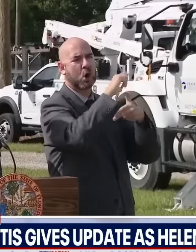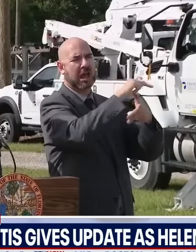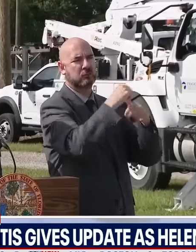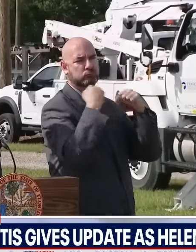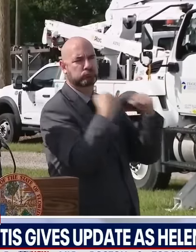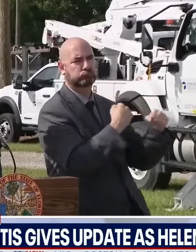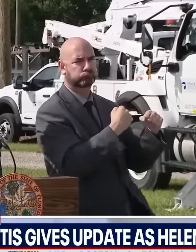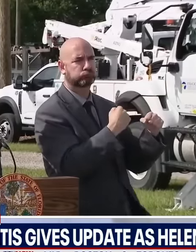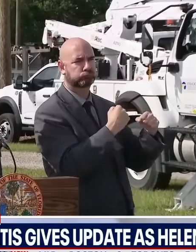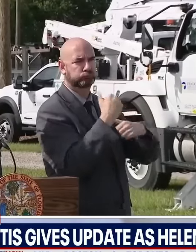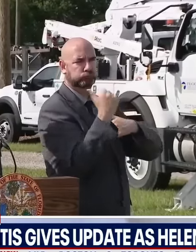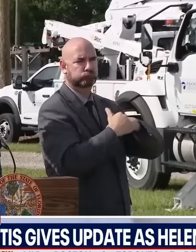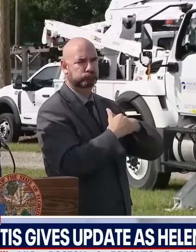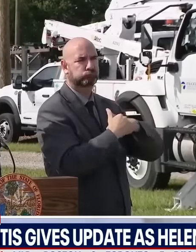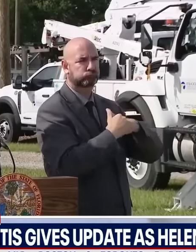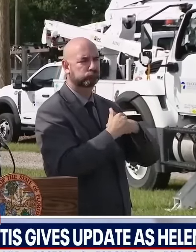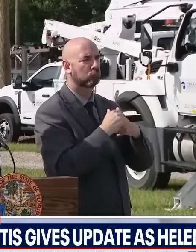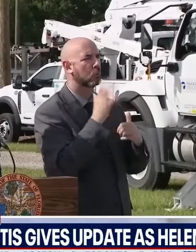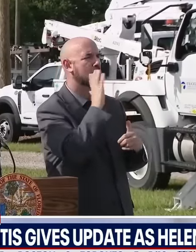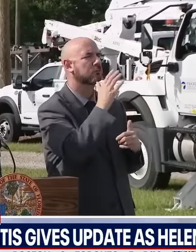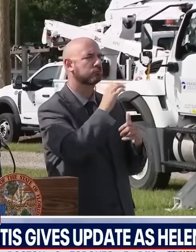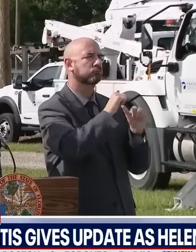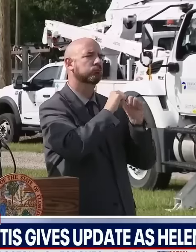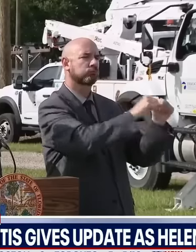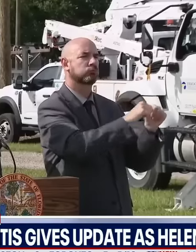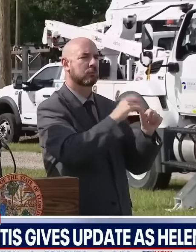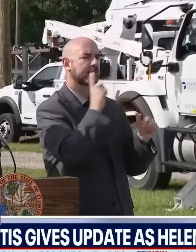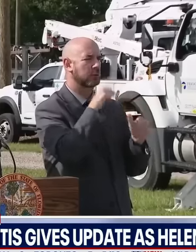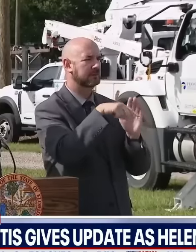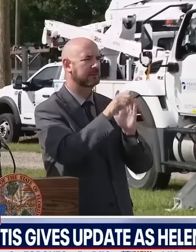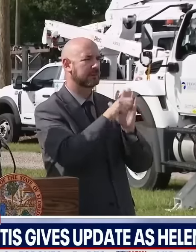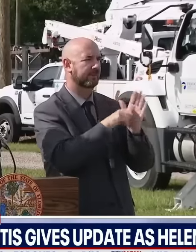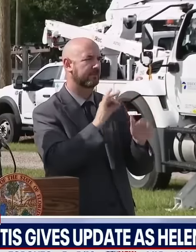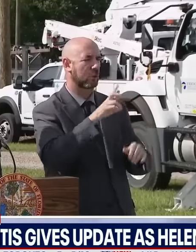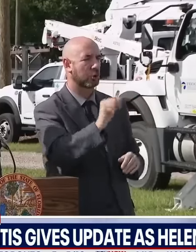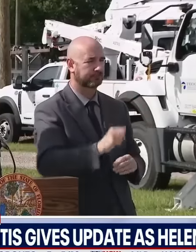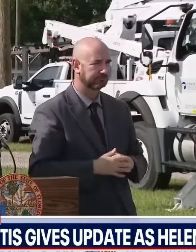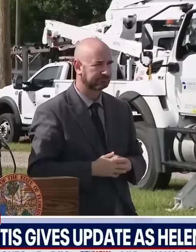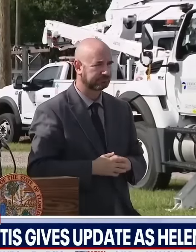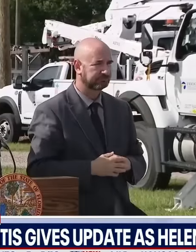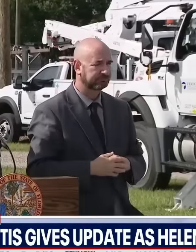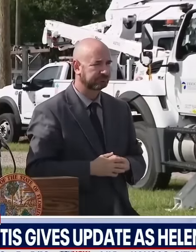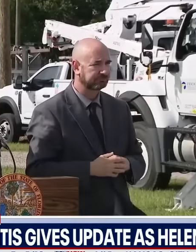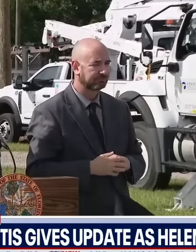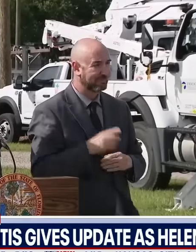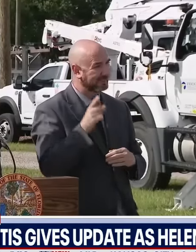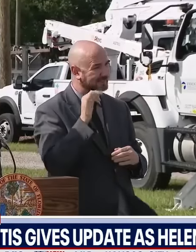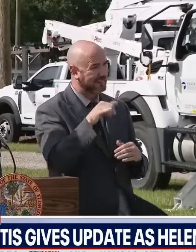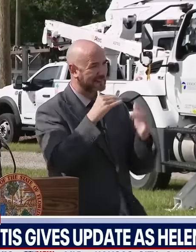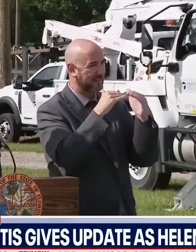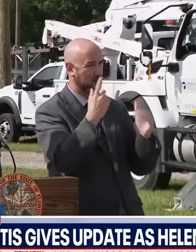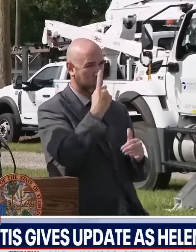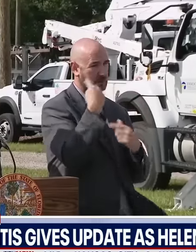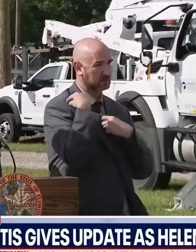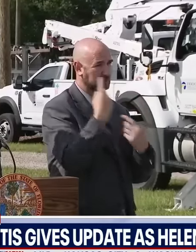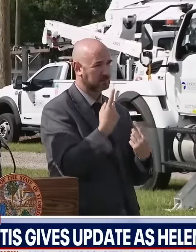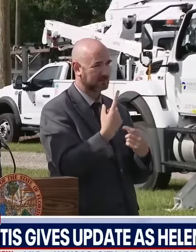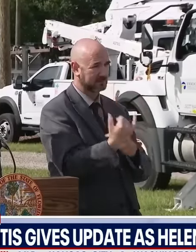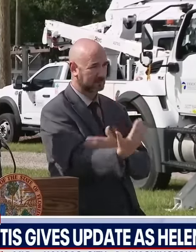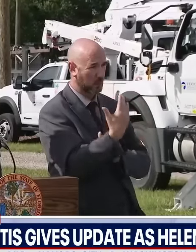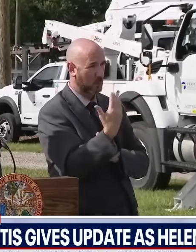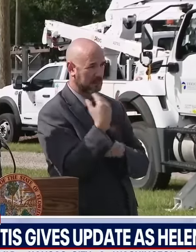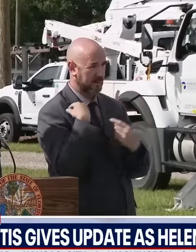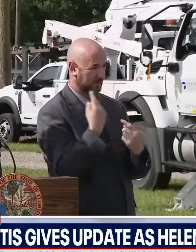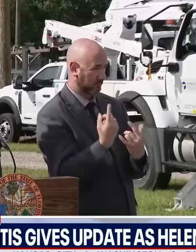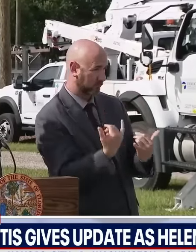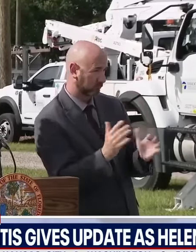in the state of Florida. Kevin and his folks have been at level one now since Tuesday morning and we'll continue all the way up through impact. And